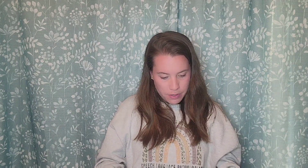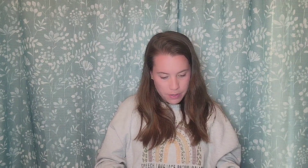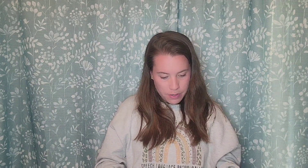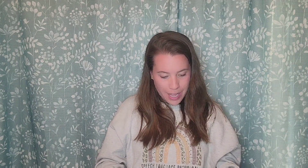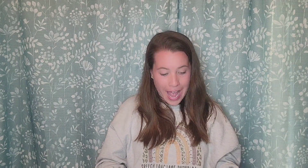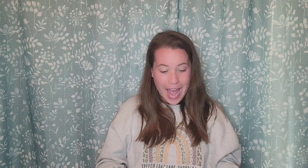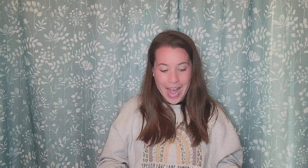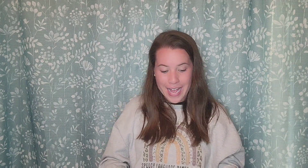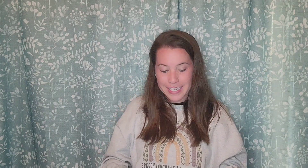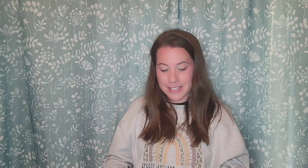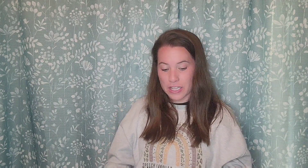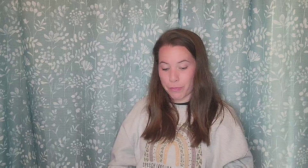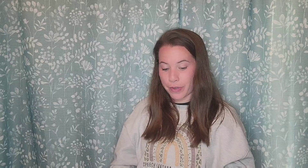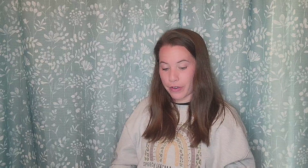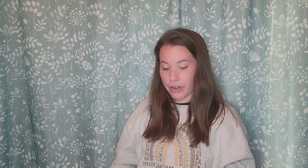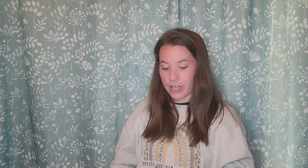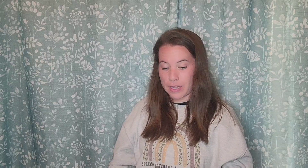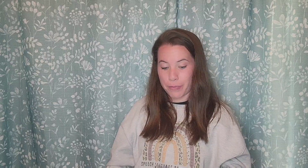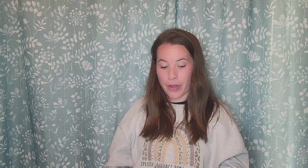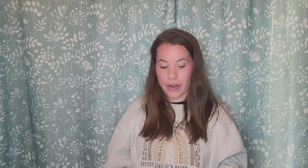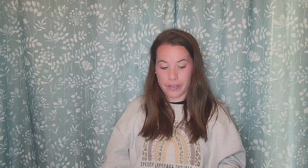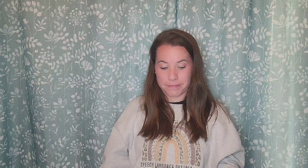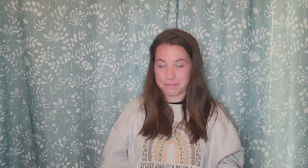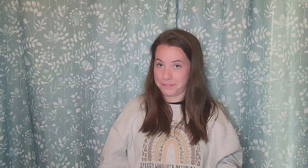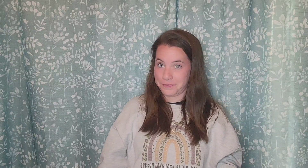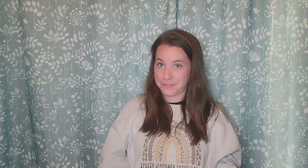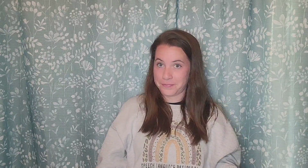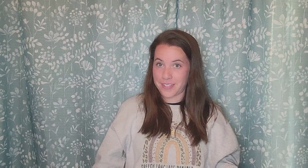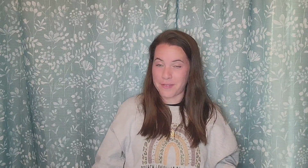I see the bird in the barn. Okay.